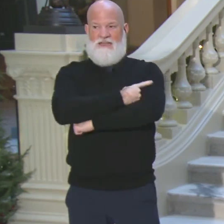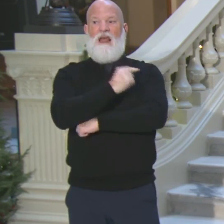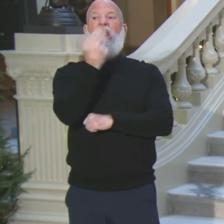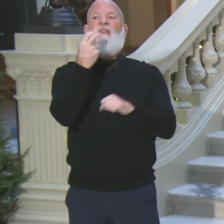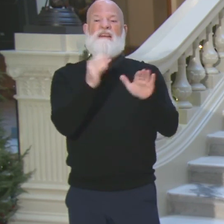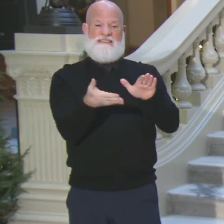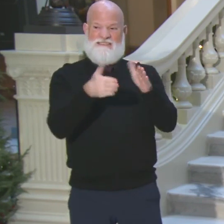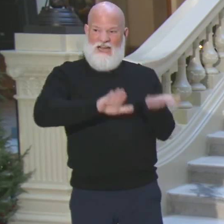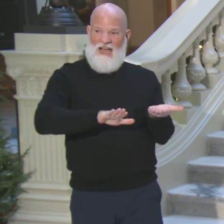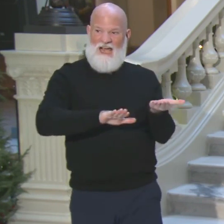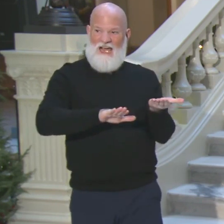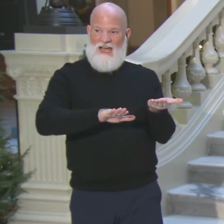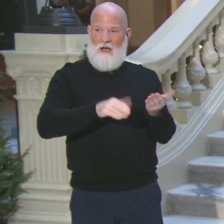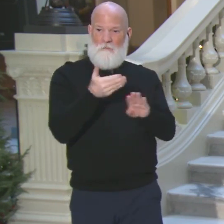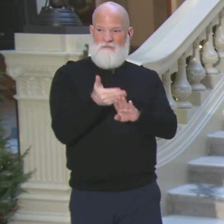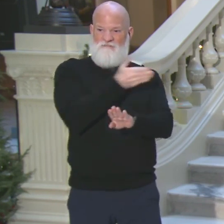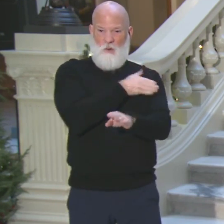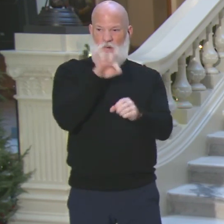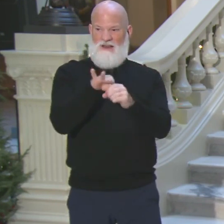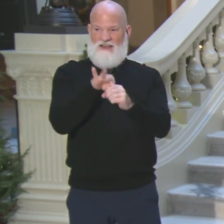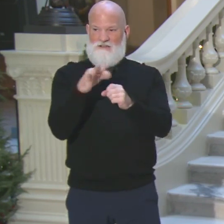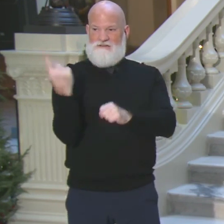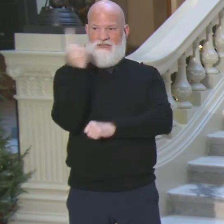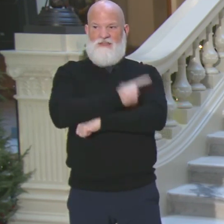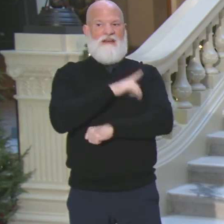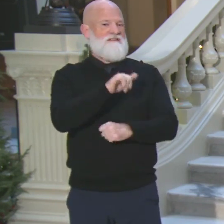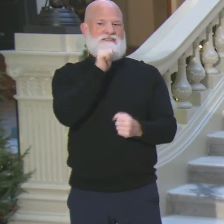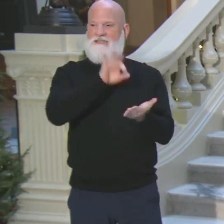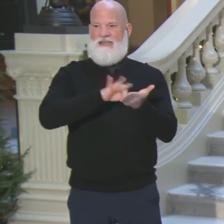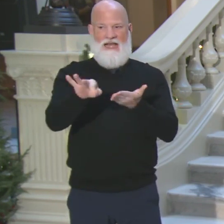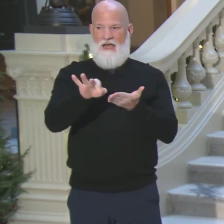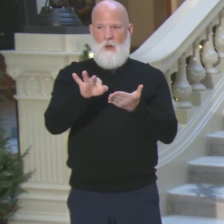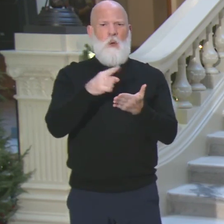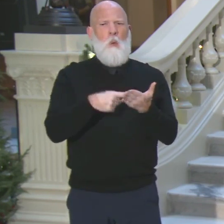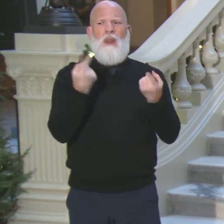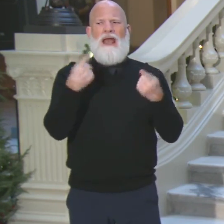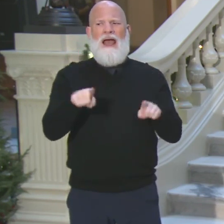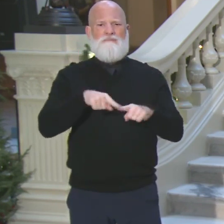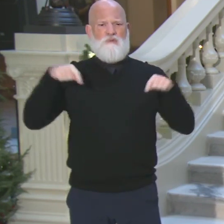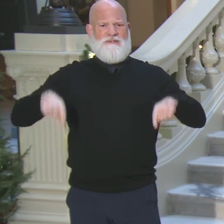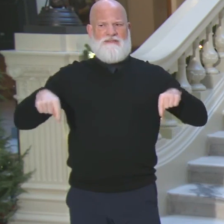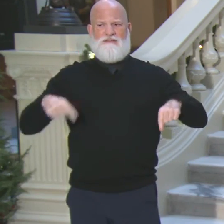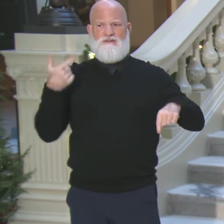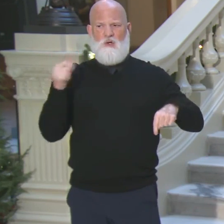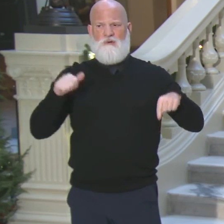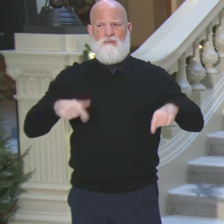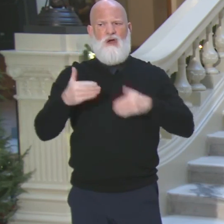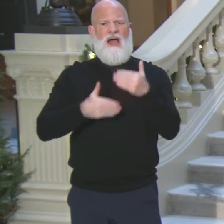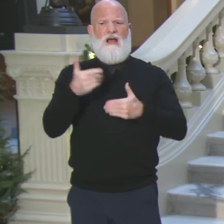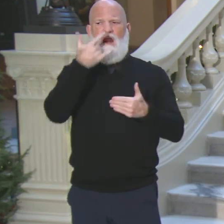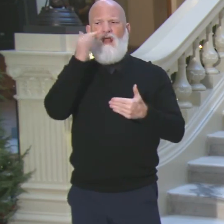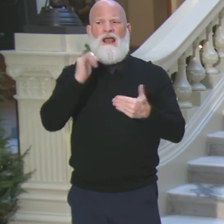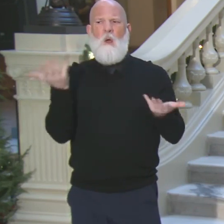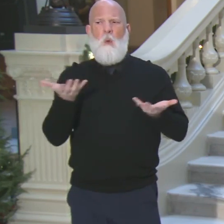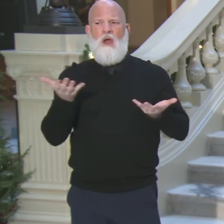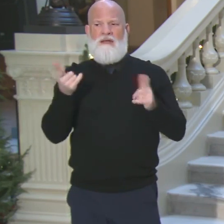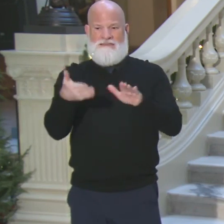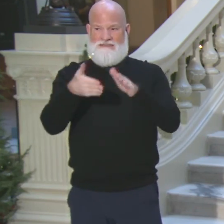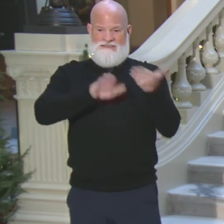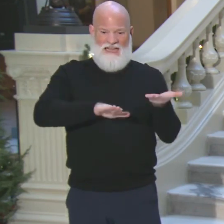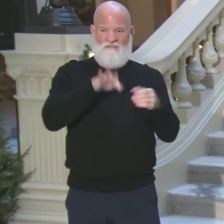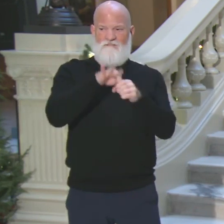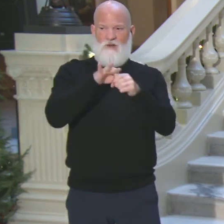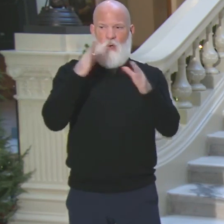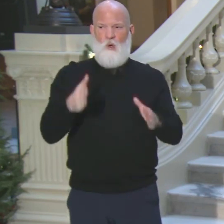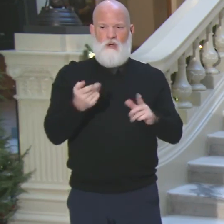What happens to that voter who dies before the election and what's the process? Well, the main,